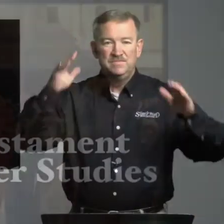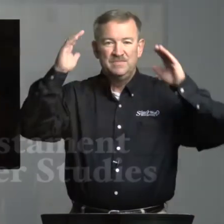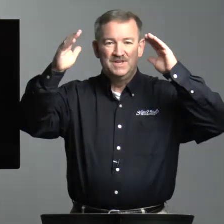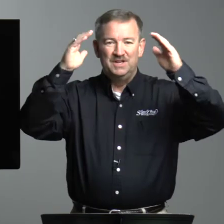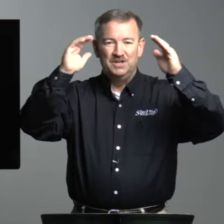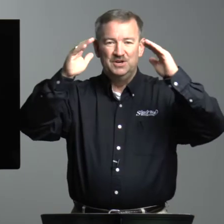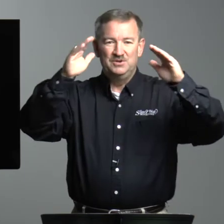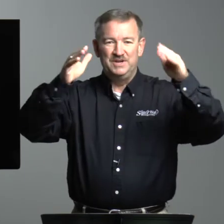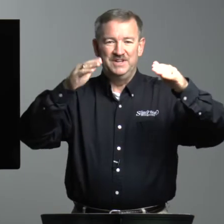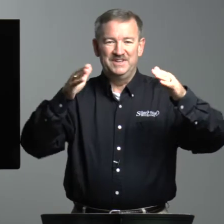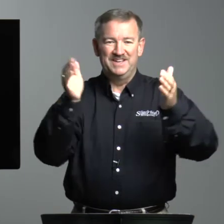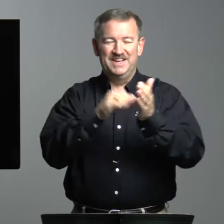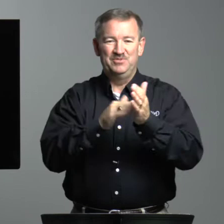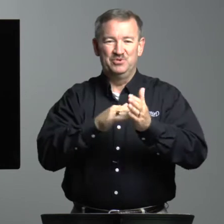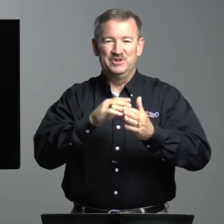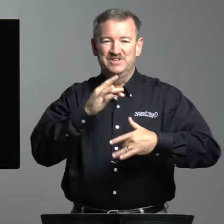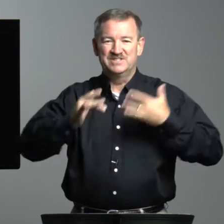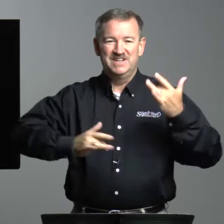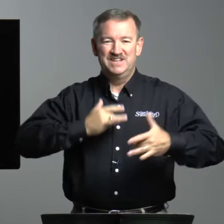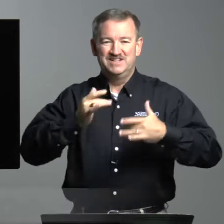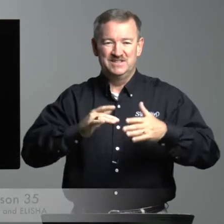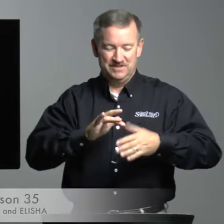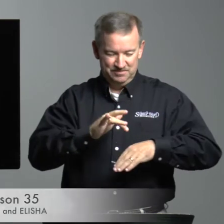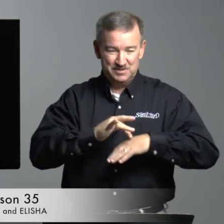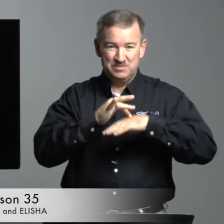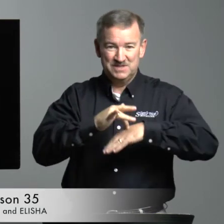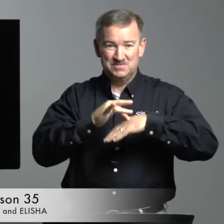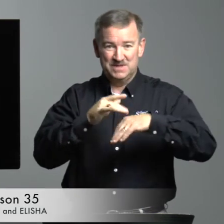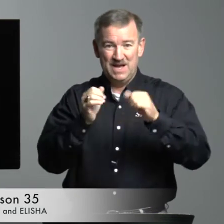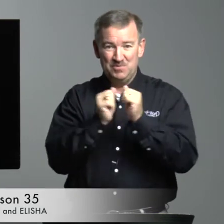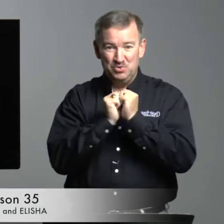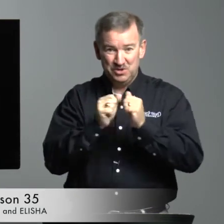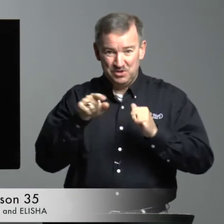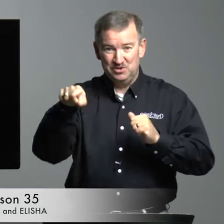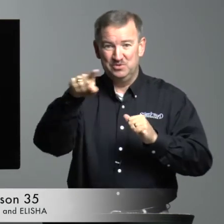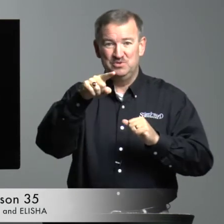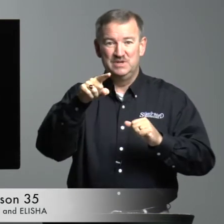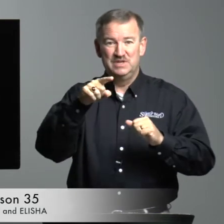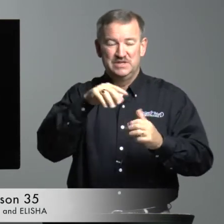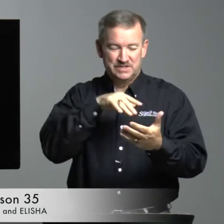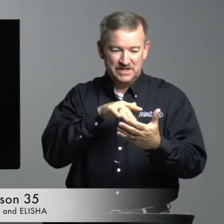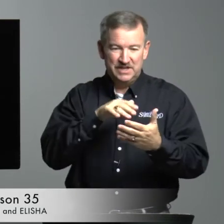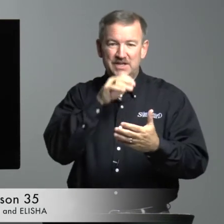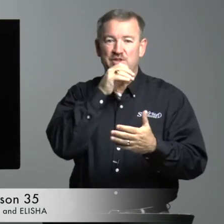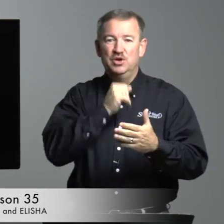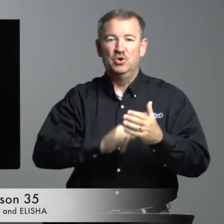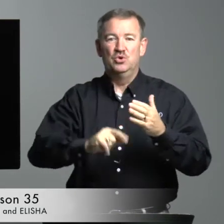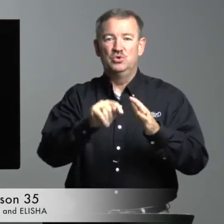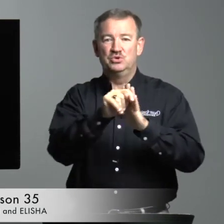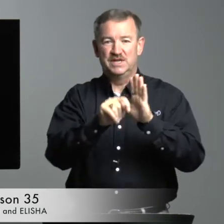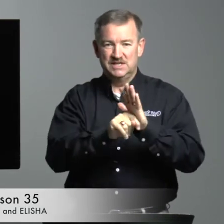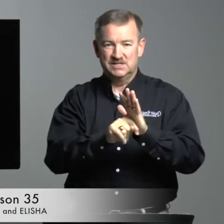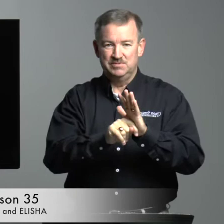Hello, and again, we're excited to spend some time with you studying the Old Testament.